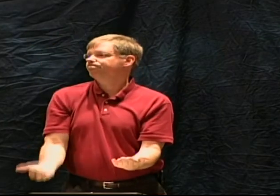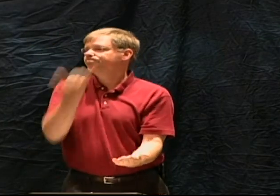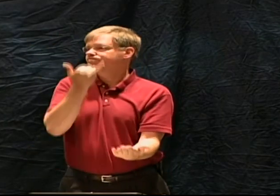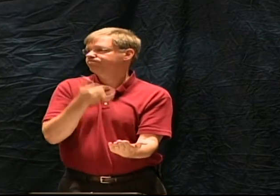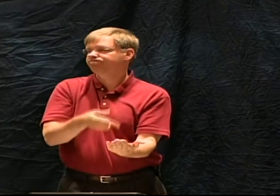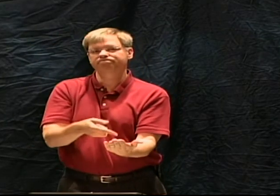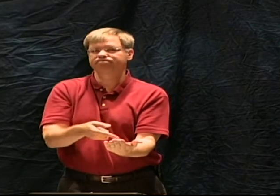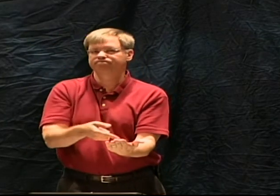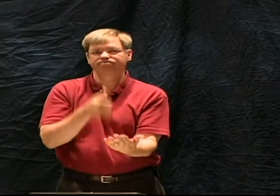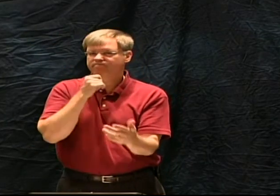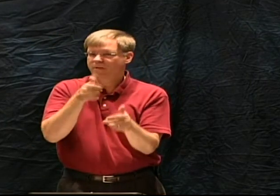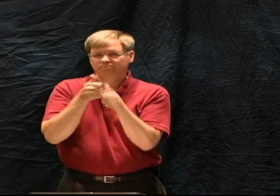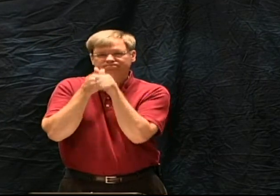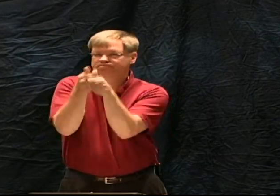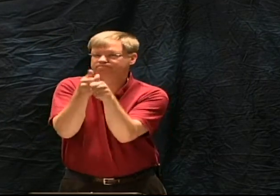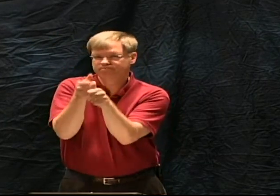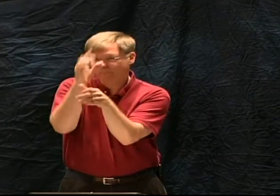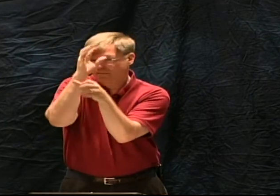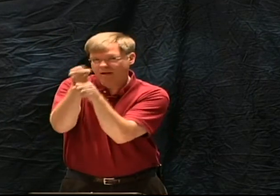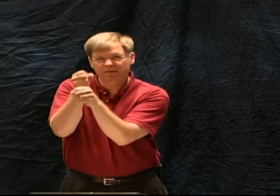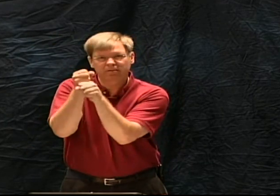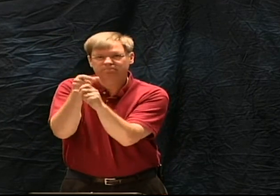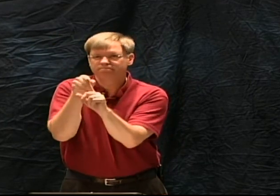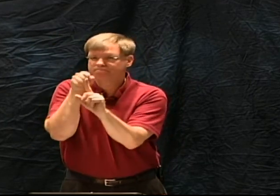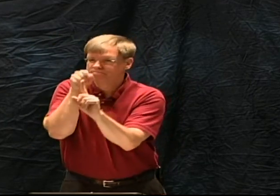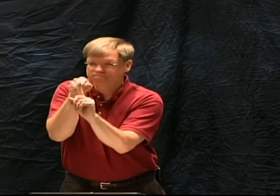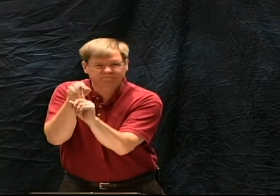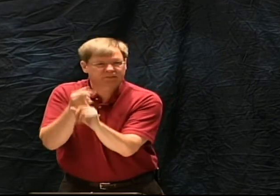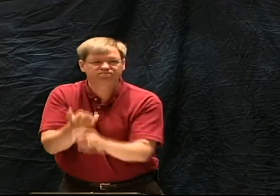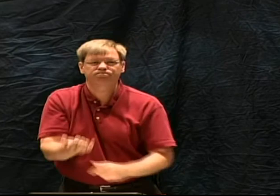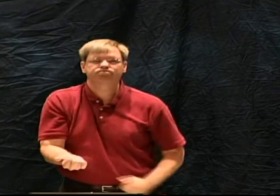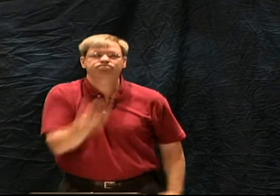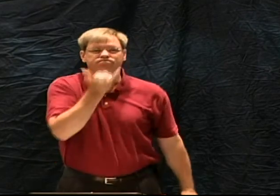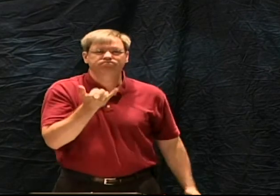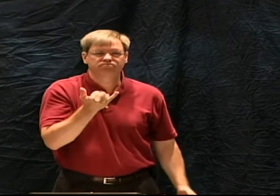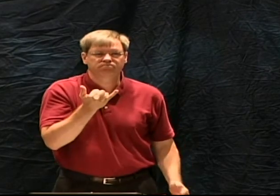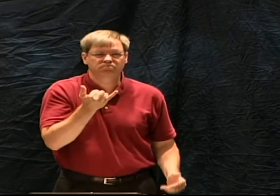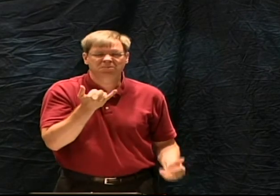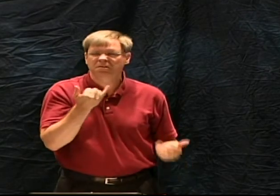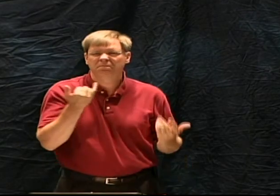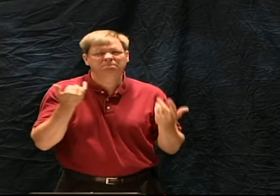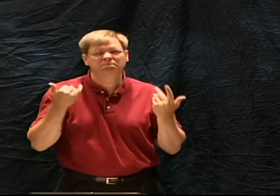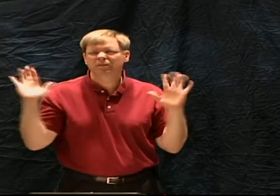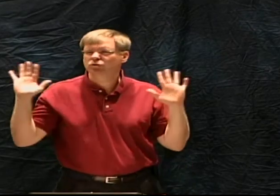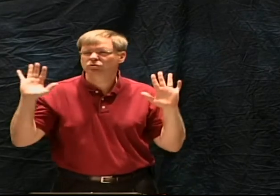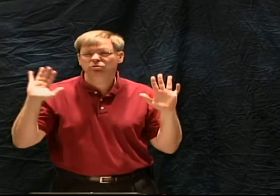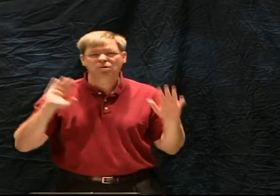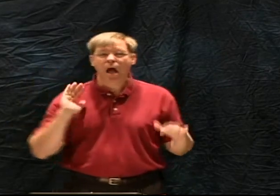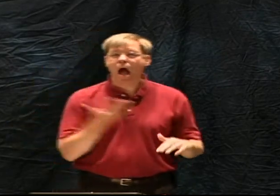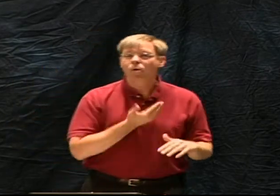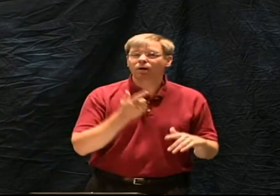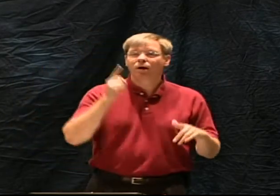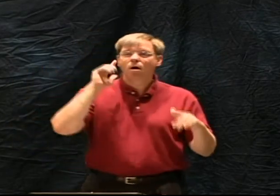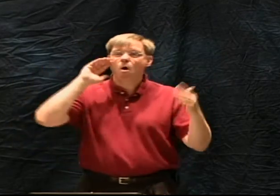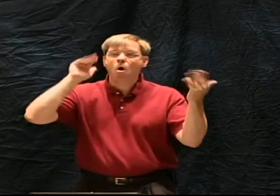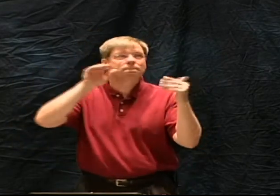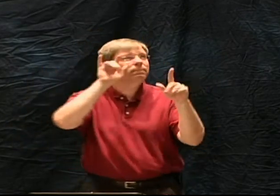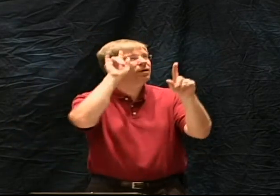in error, unfaithful or untrustworthy. You